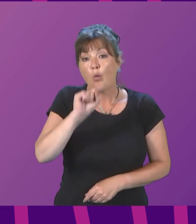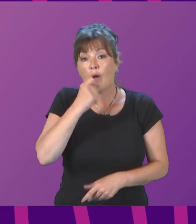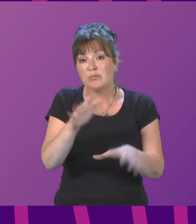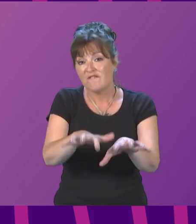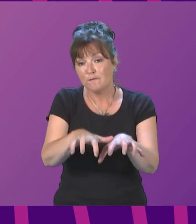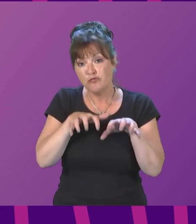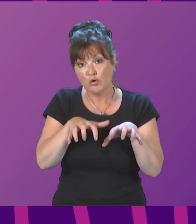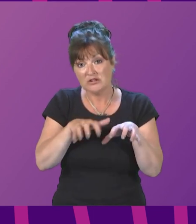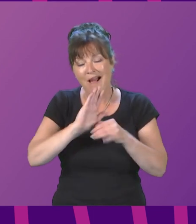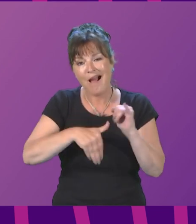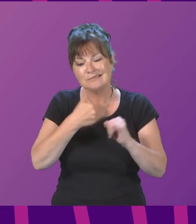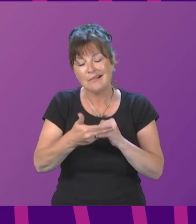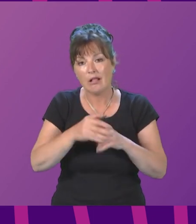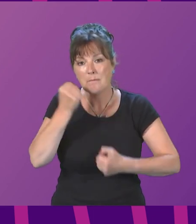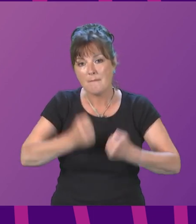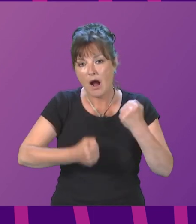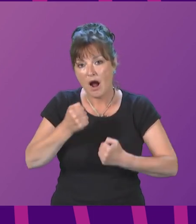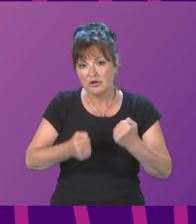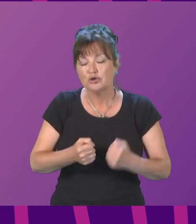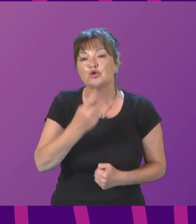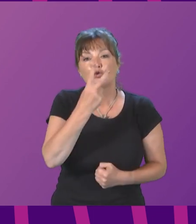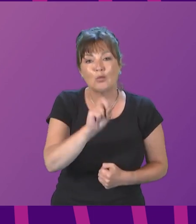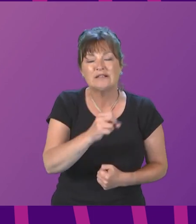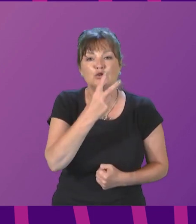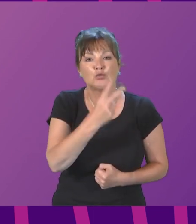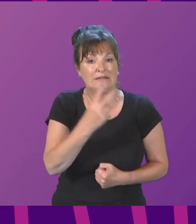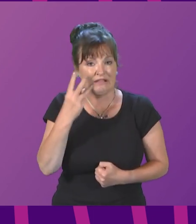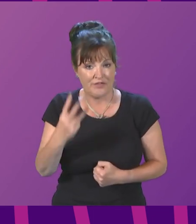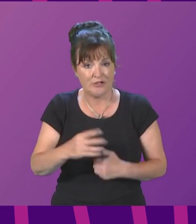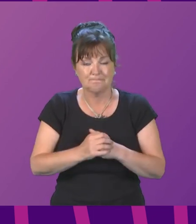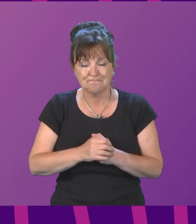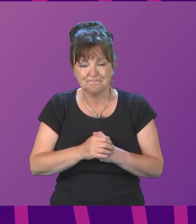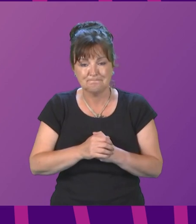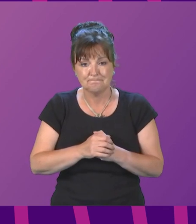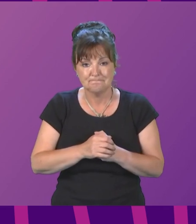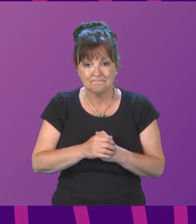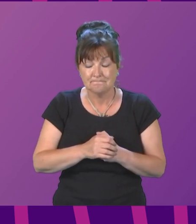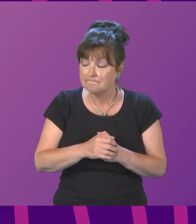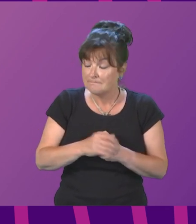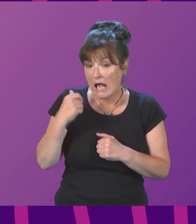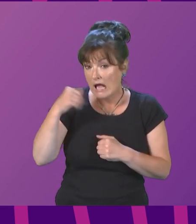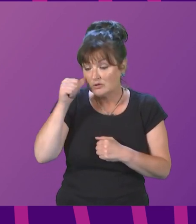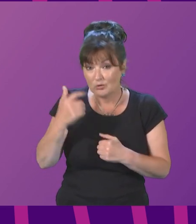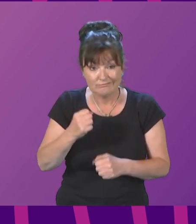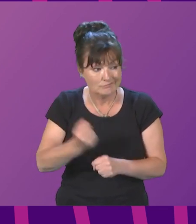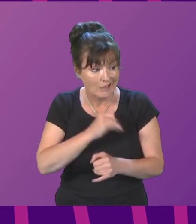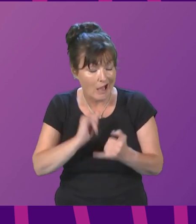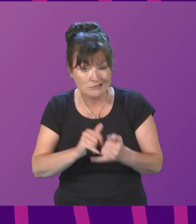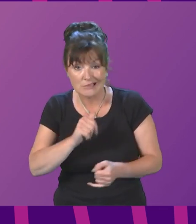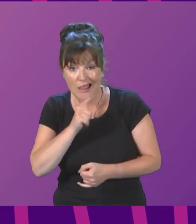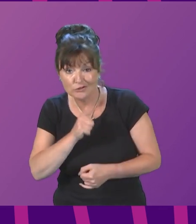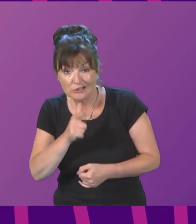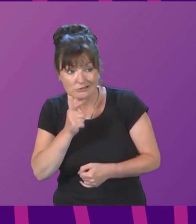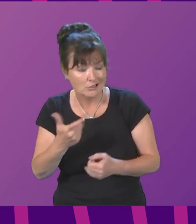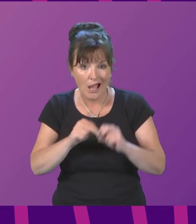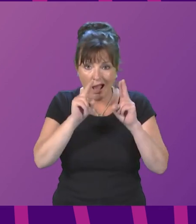frozen until at least March 2023. As well as rising energy bills, housing costs and